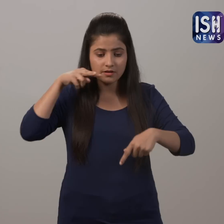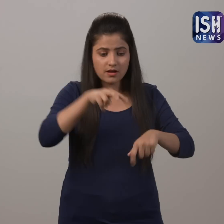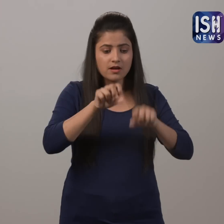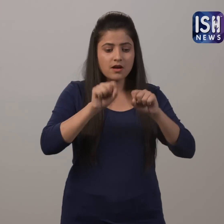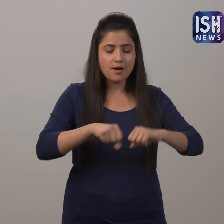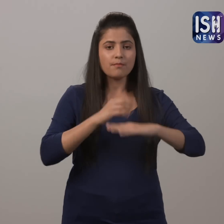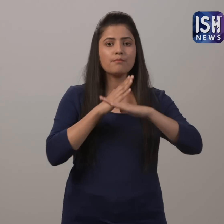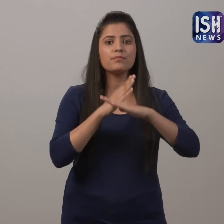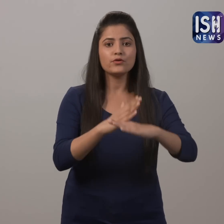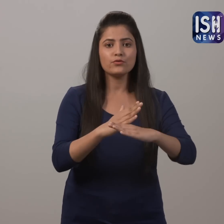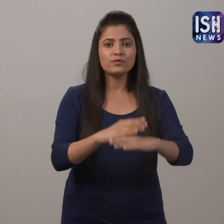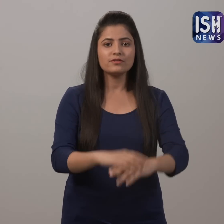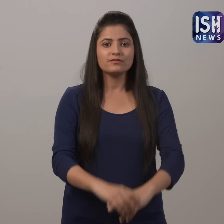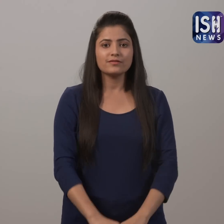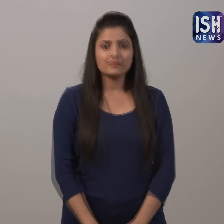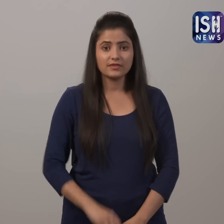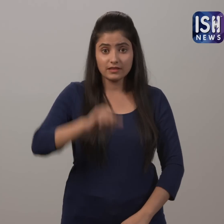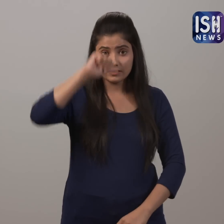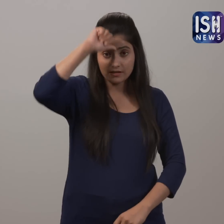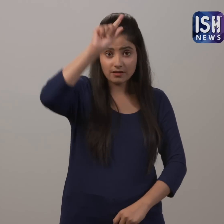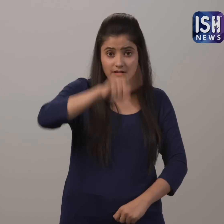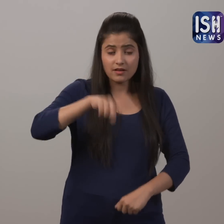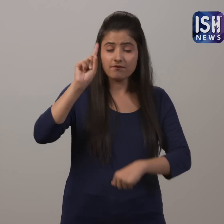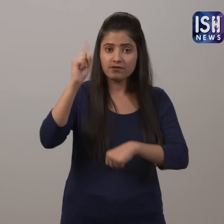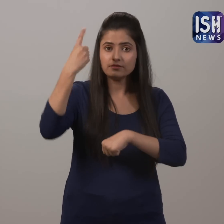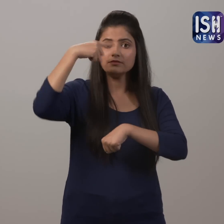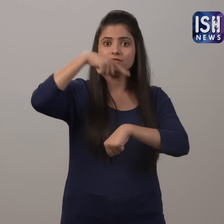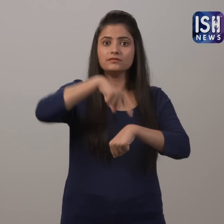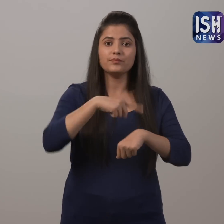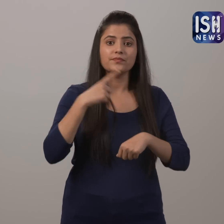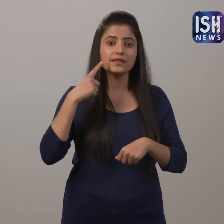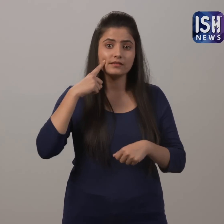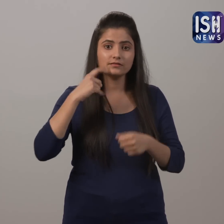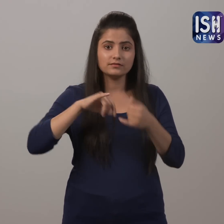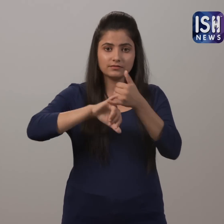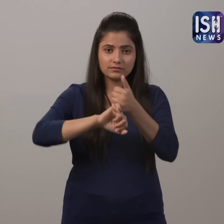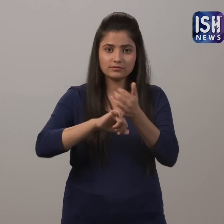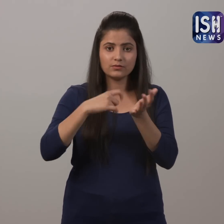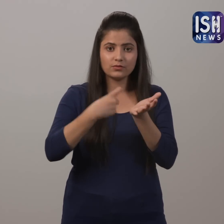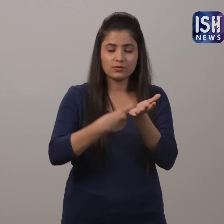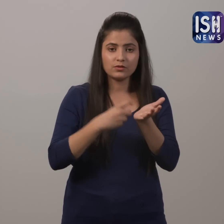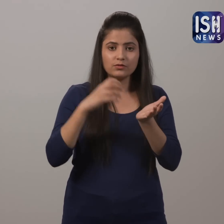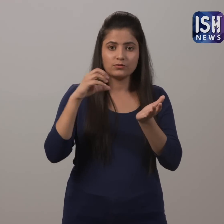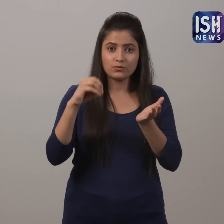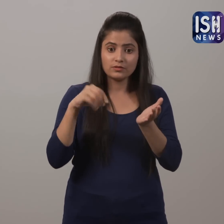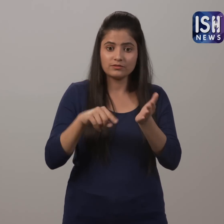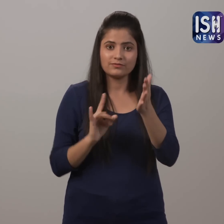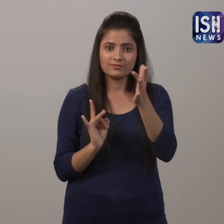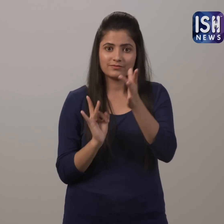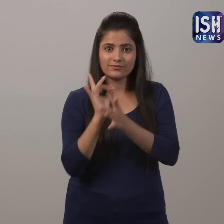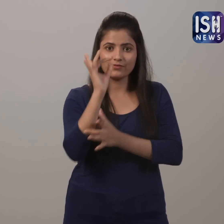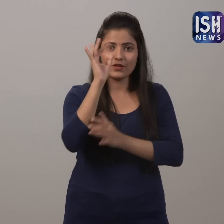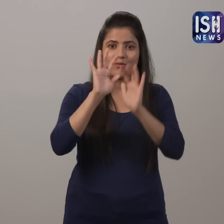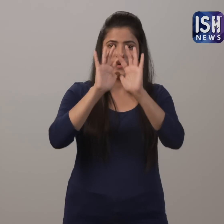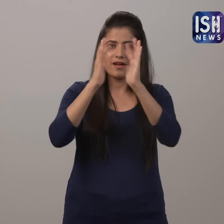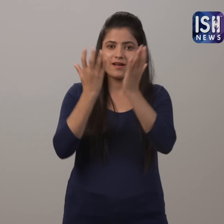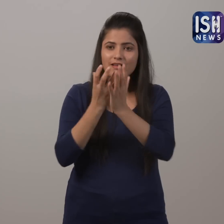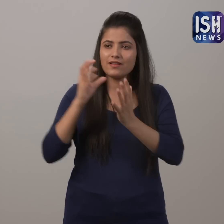For the first time in India, ISRO has launched satellites